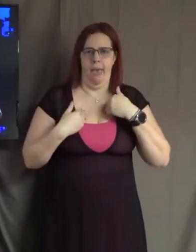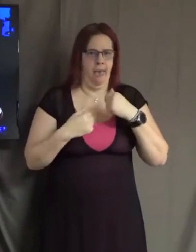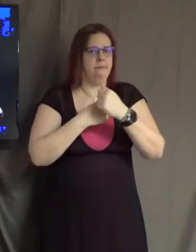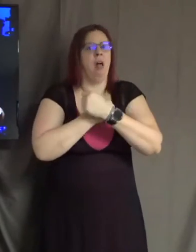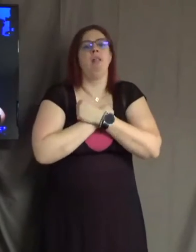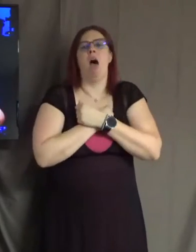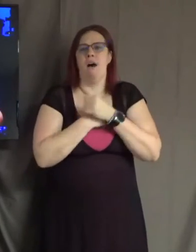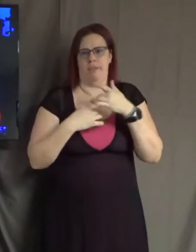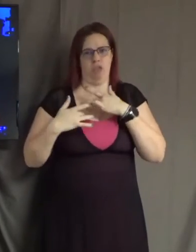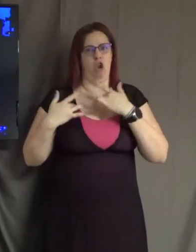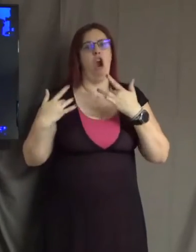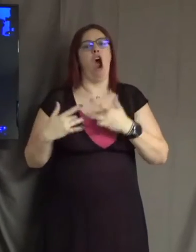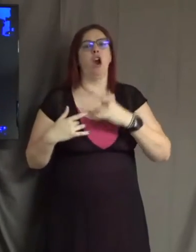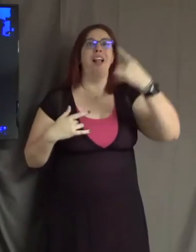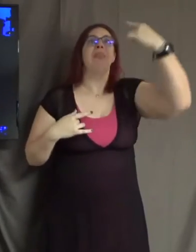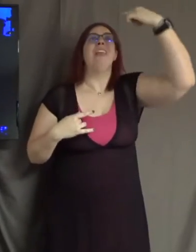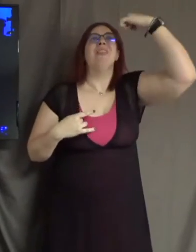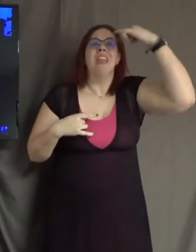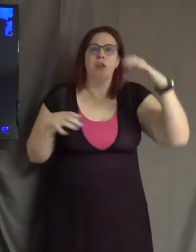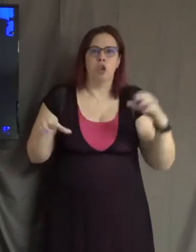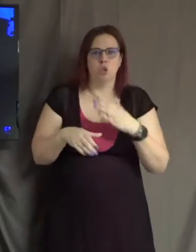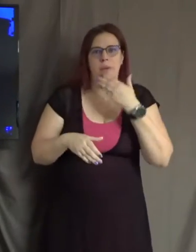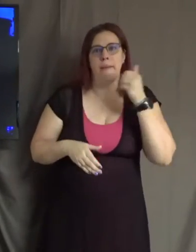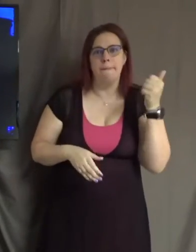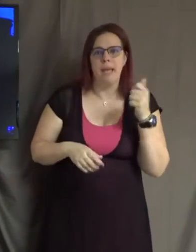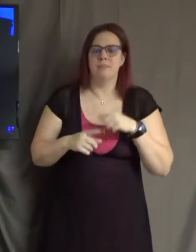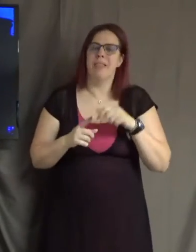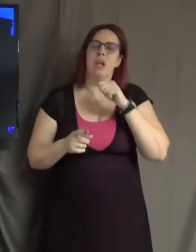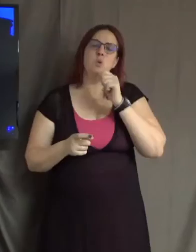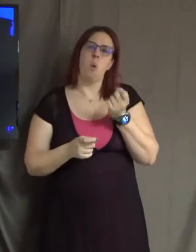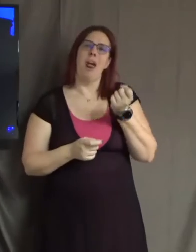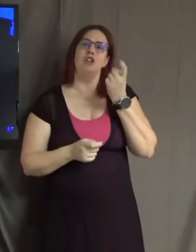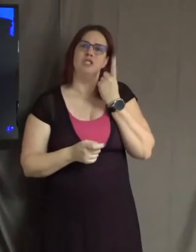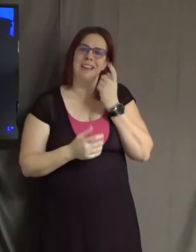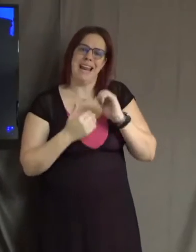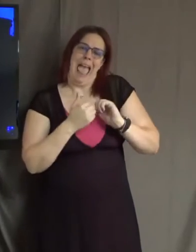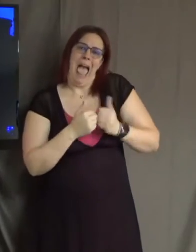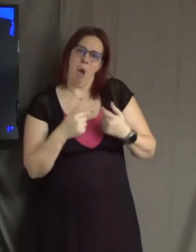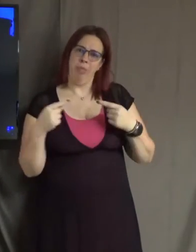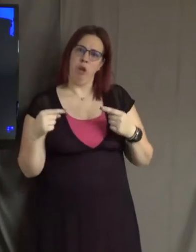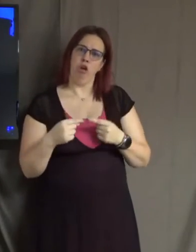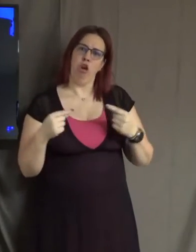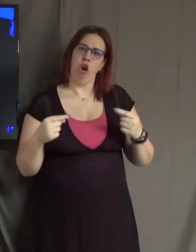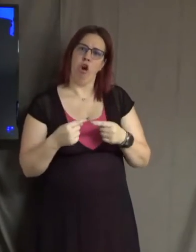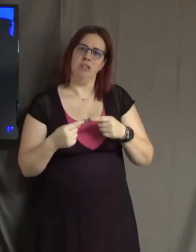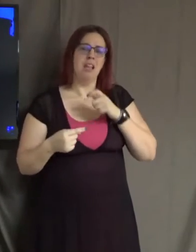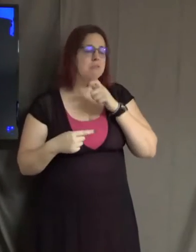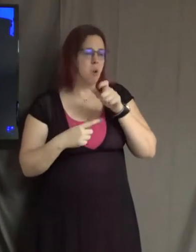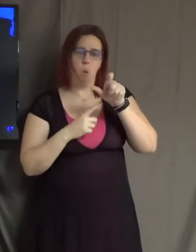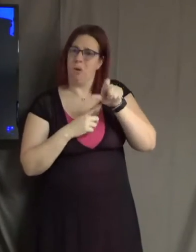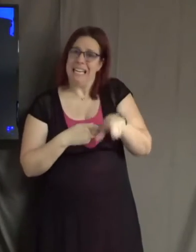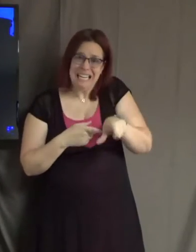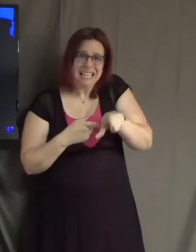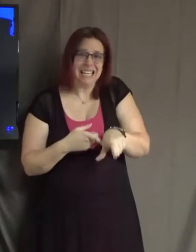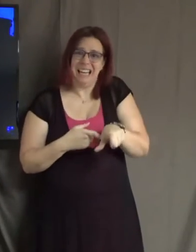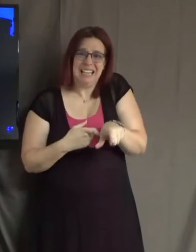best, but they don't understand that things like that hurt and are so unnecessary. And I know that